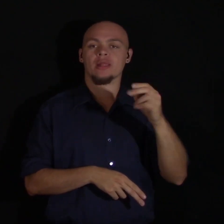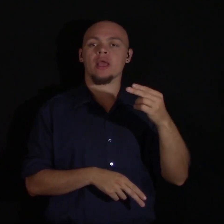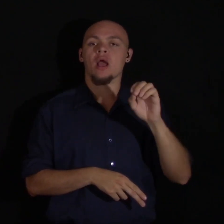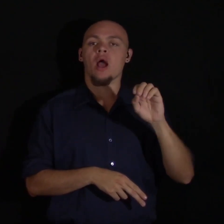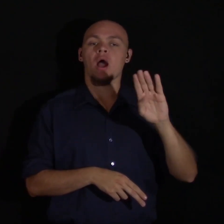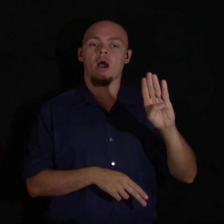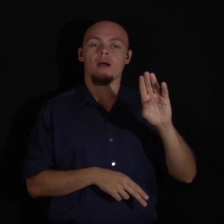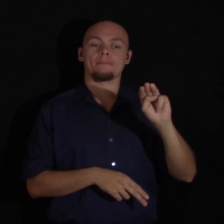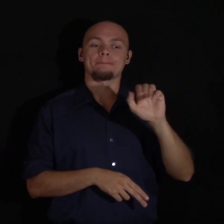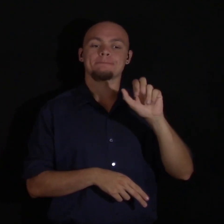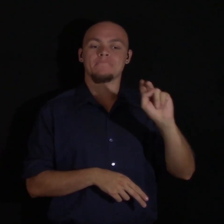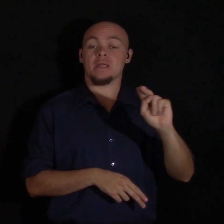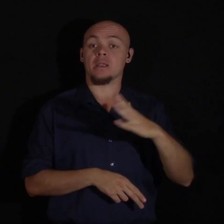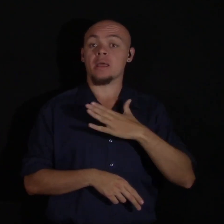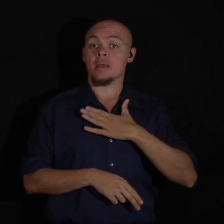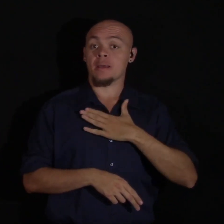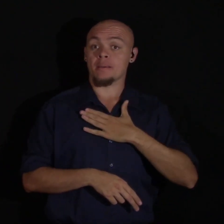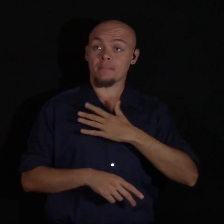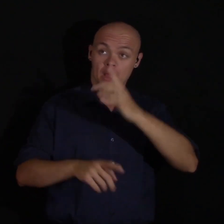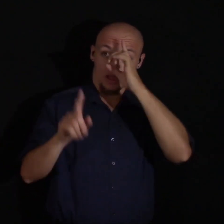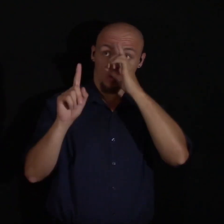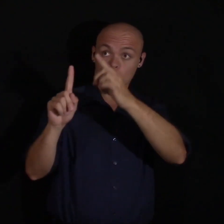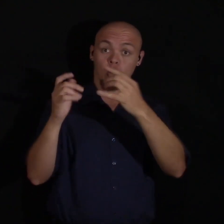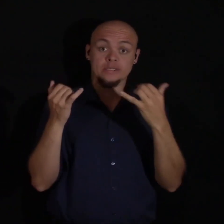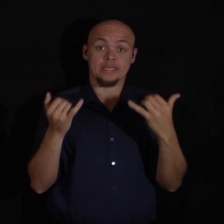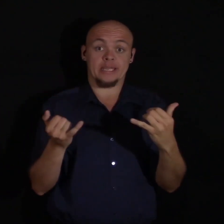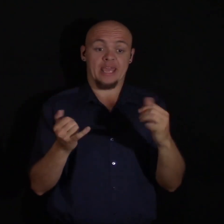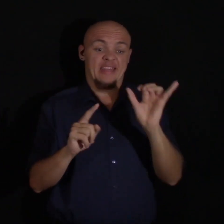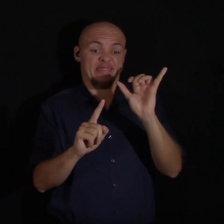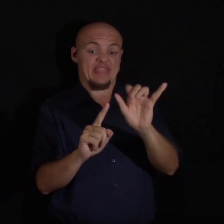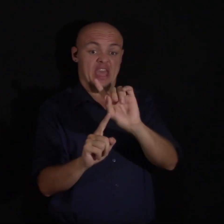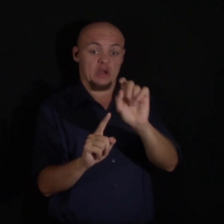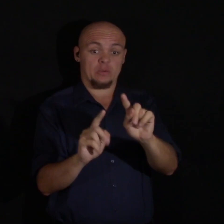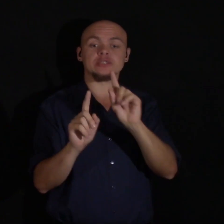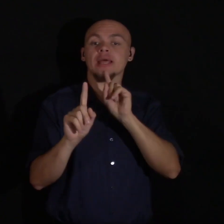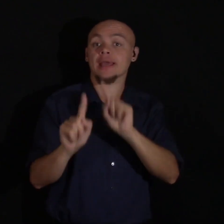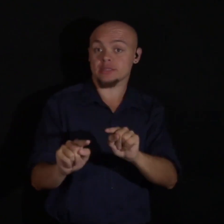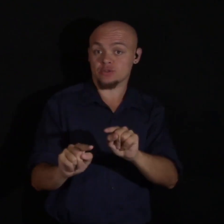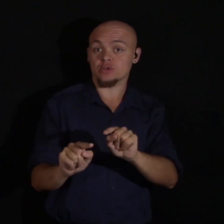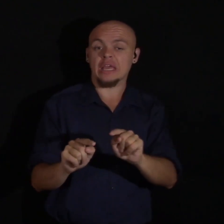my aim to shed light on that very question, and many others just like it.